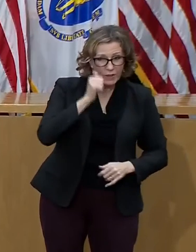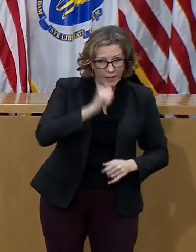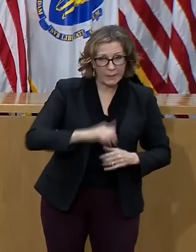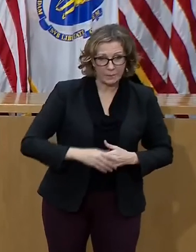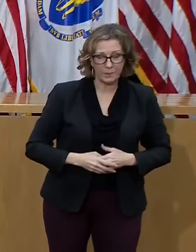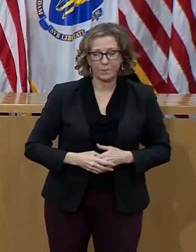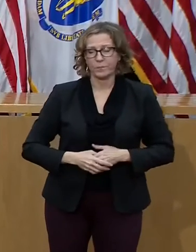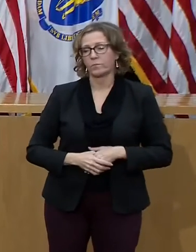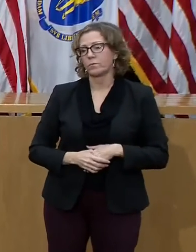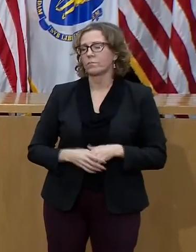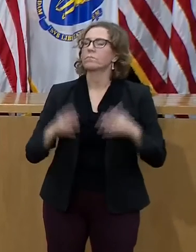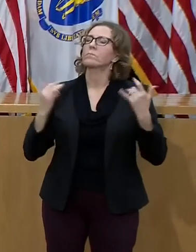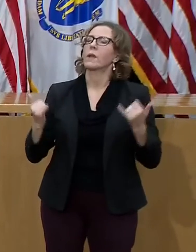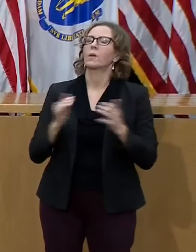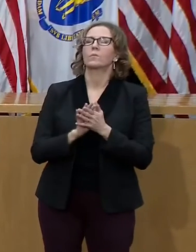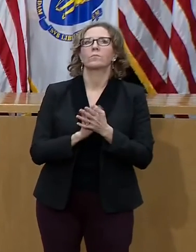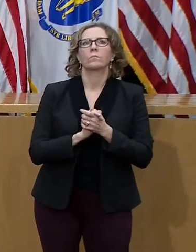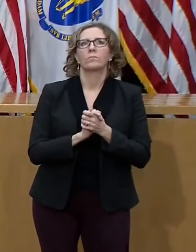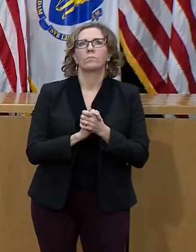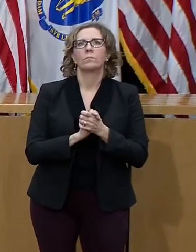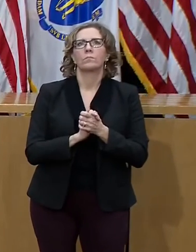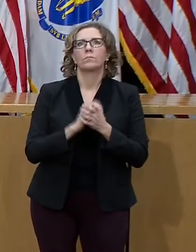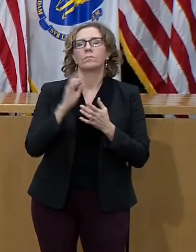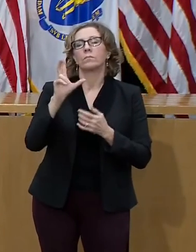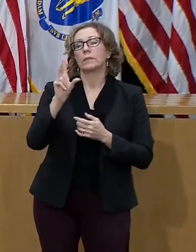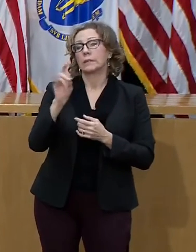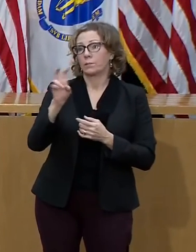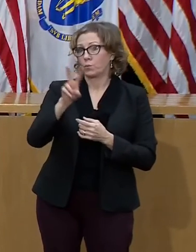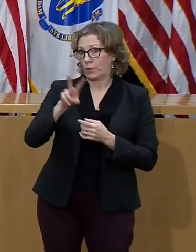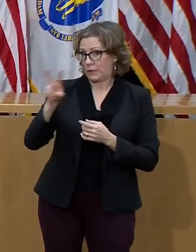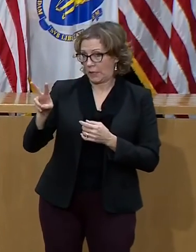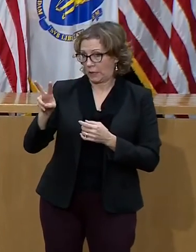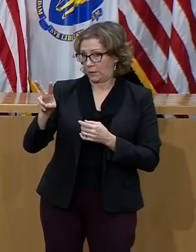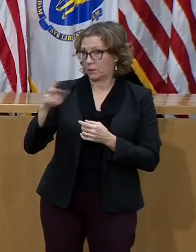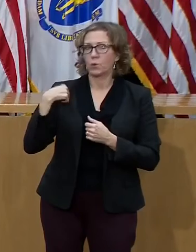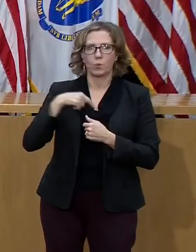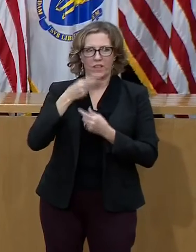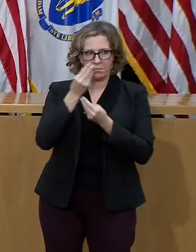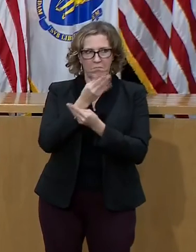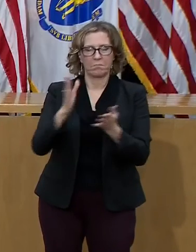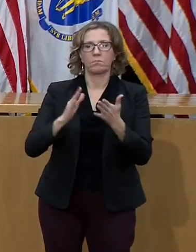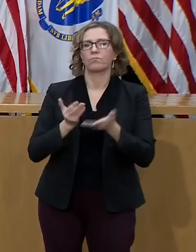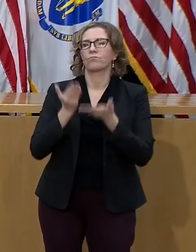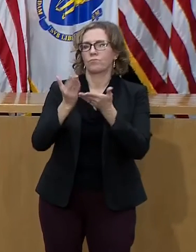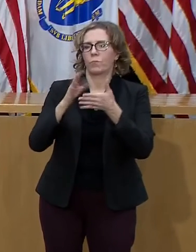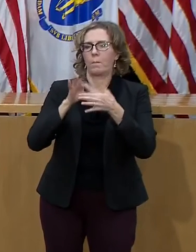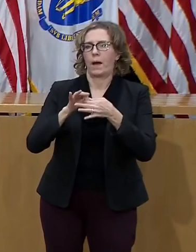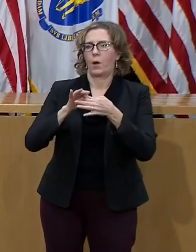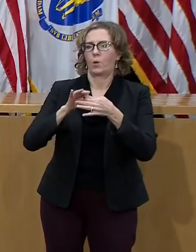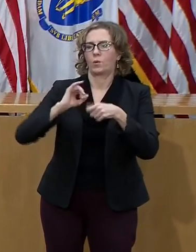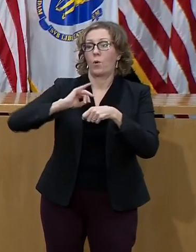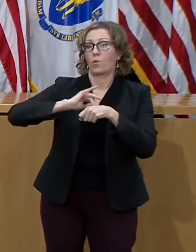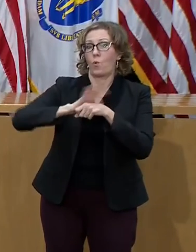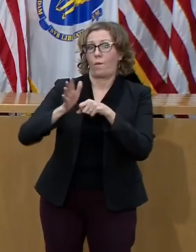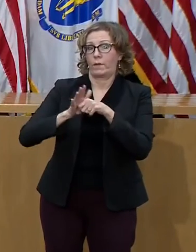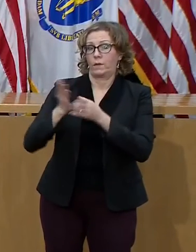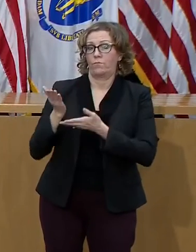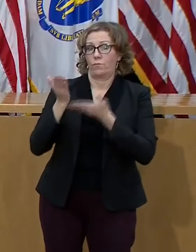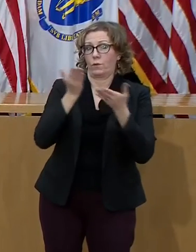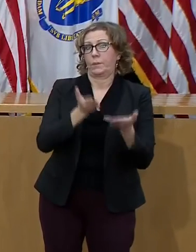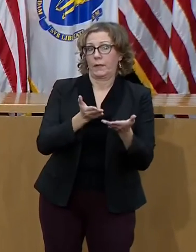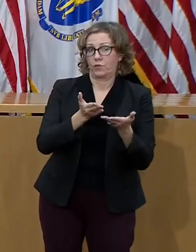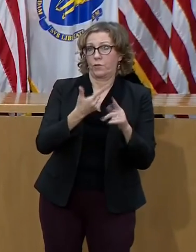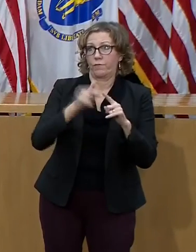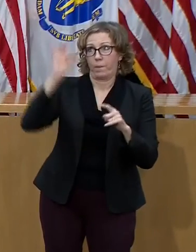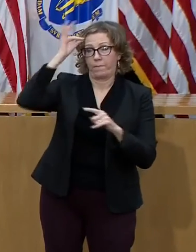in response to the December 22nd revised COVID-19 vaccine recommendations of the CDC's Advisory Committee